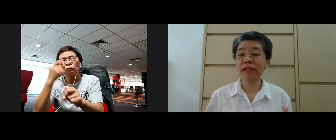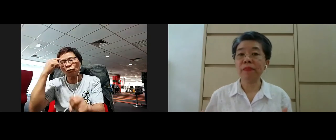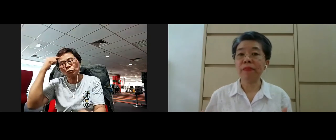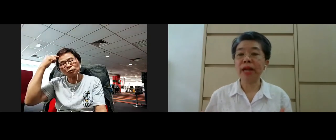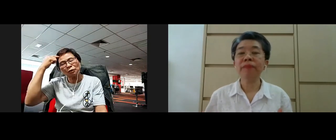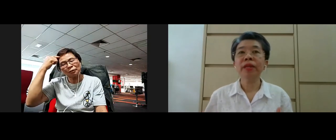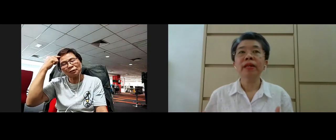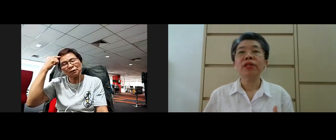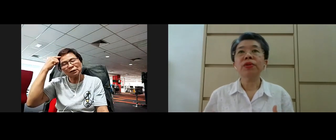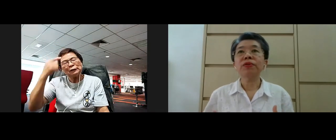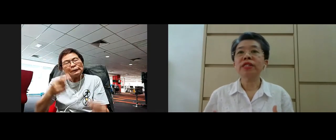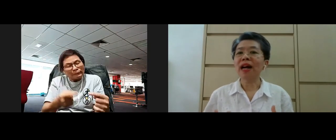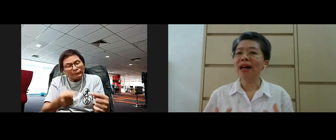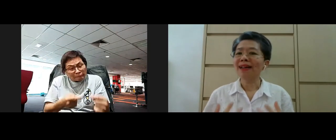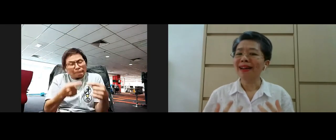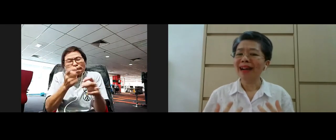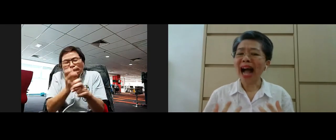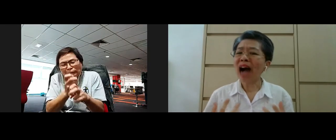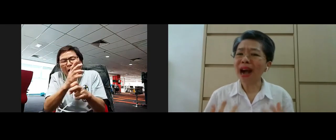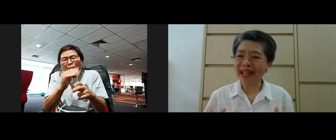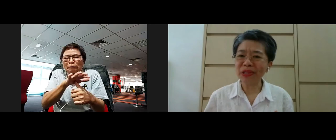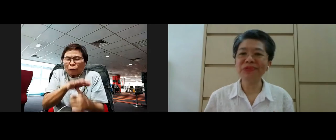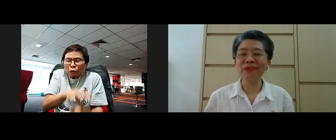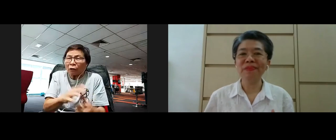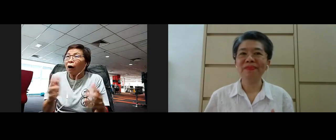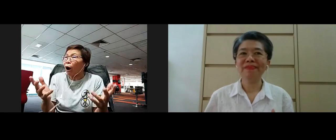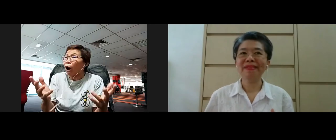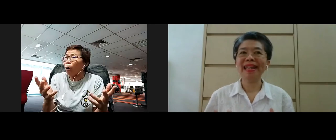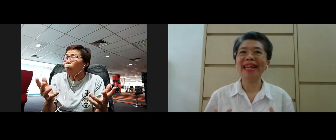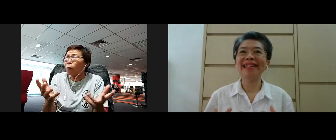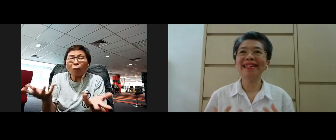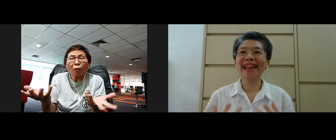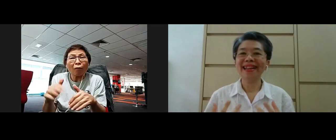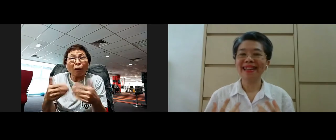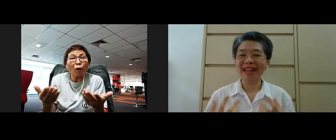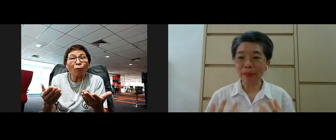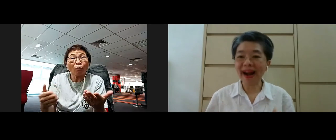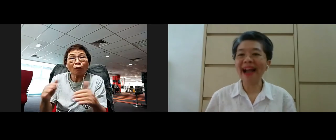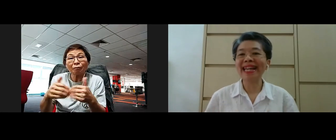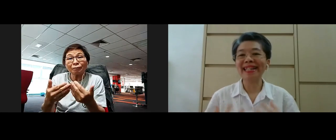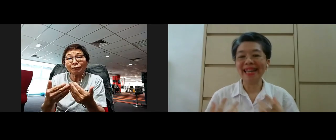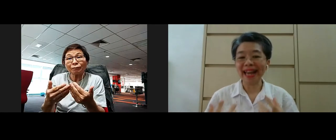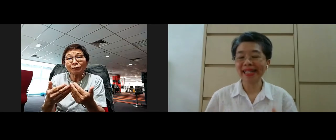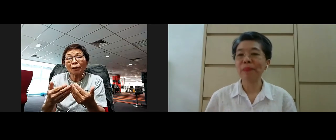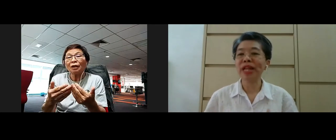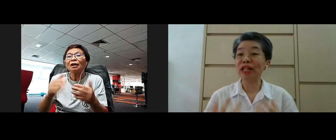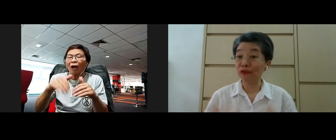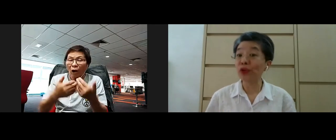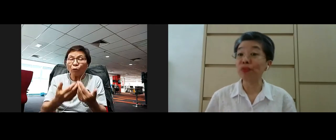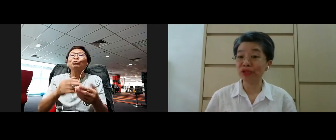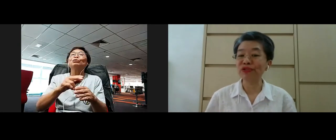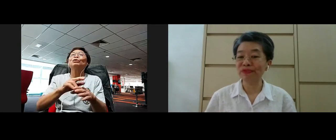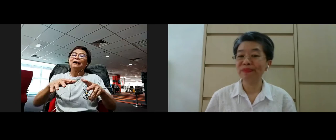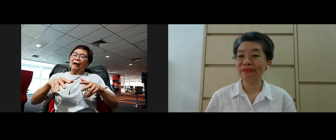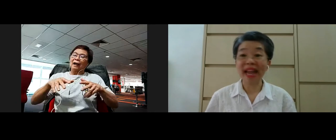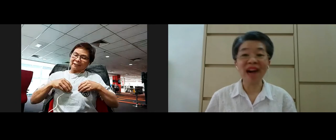stresses so how are you in applying in accepting the